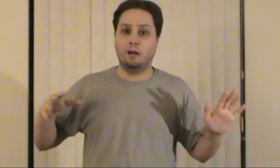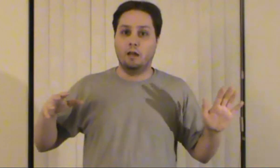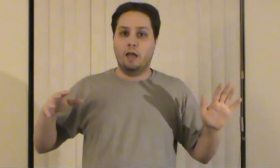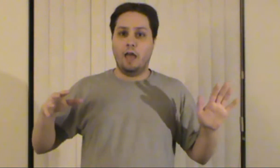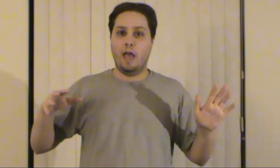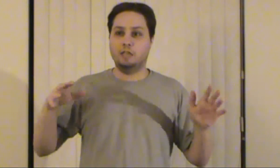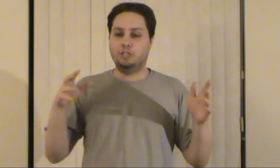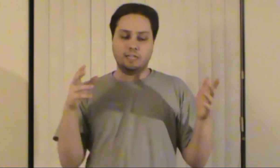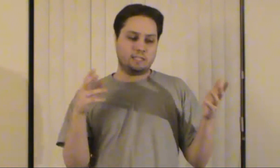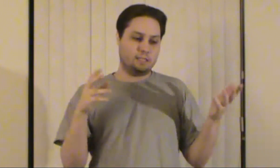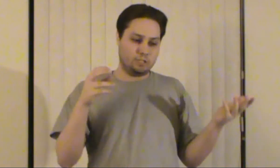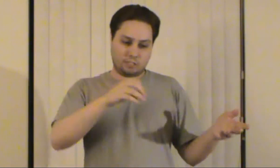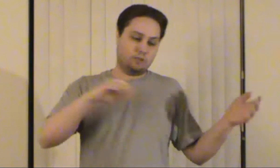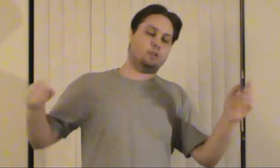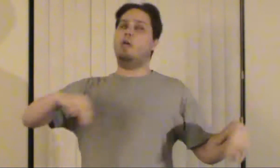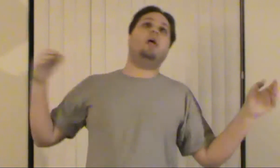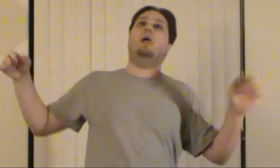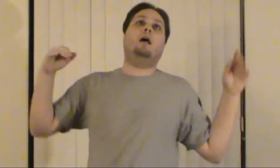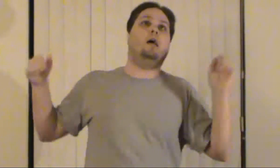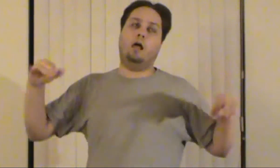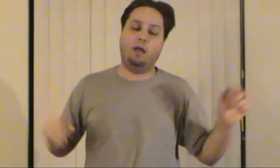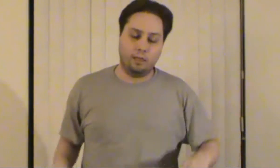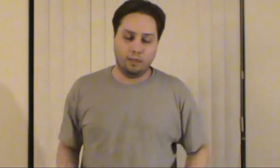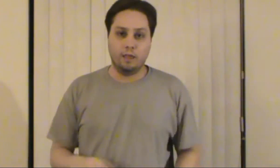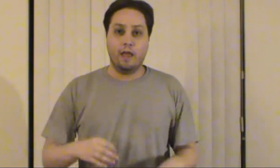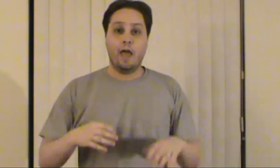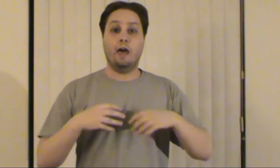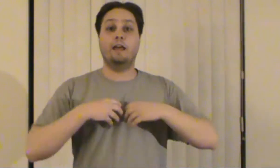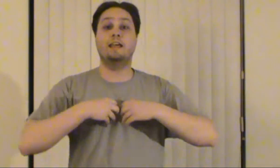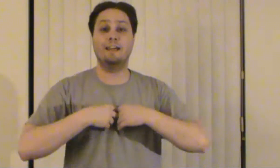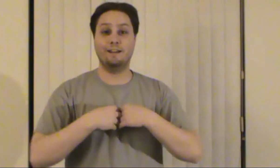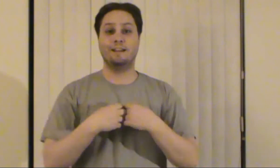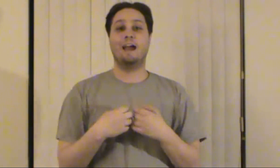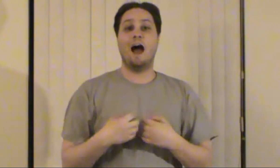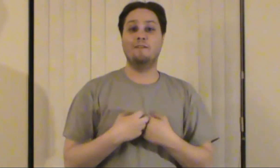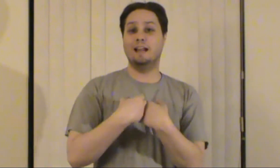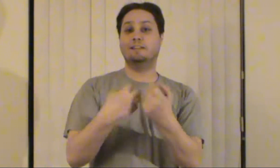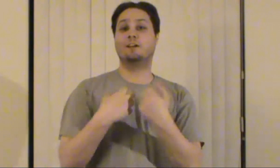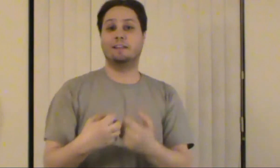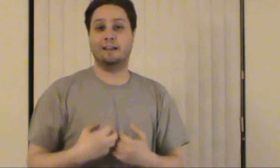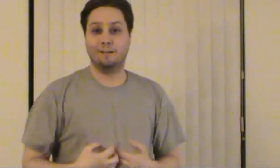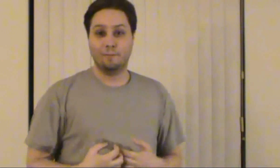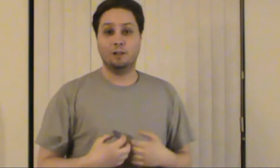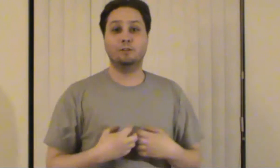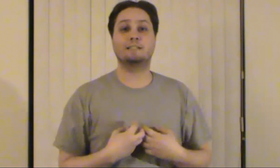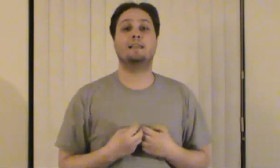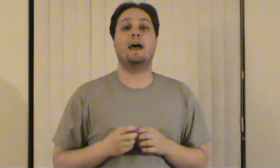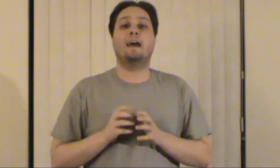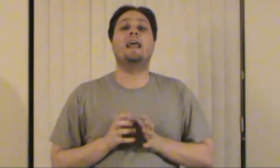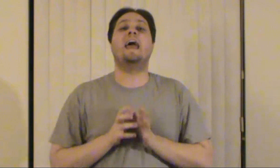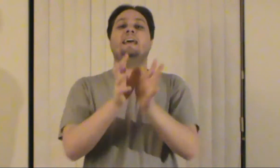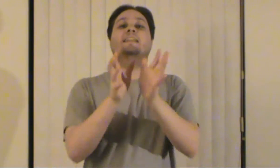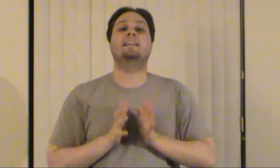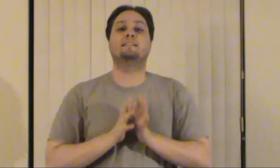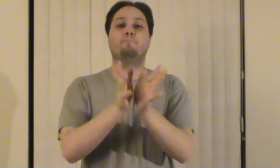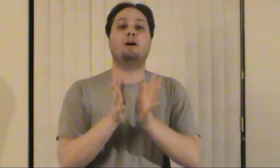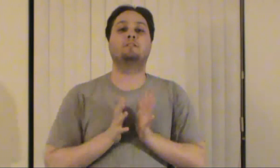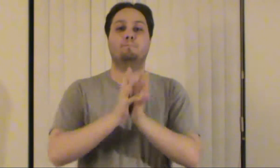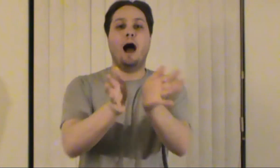and just just i mean it literally looks like an alien is about to